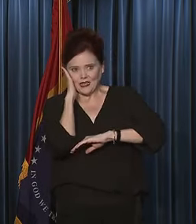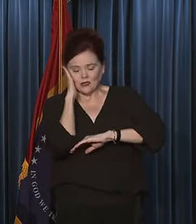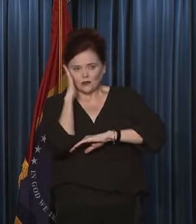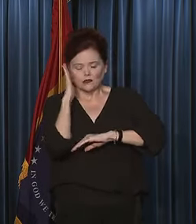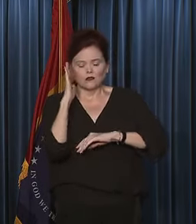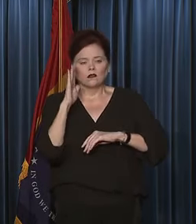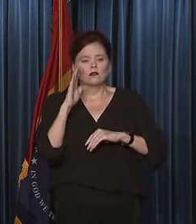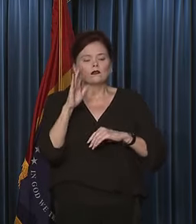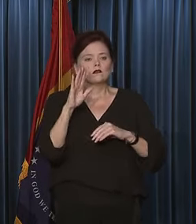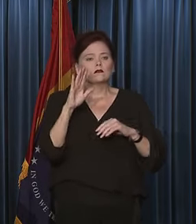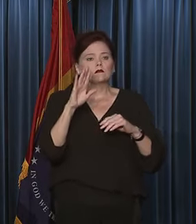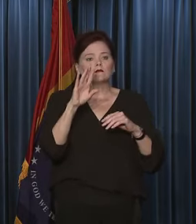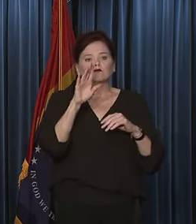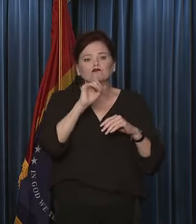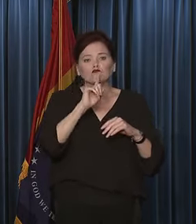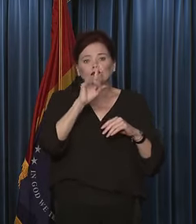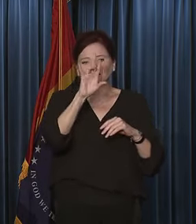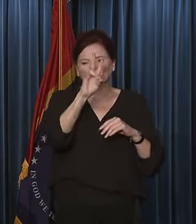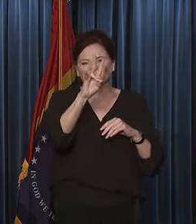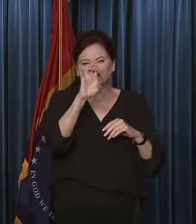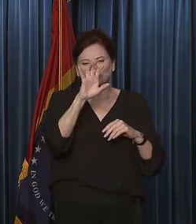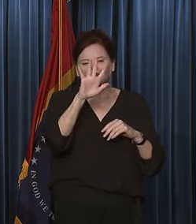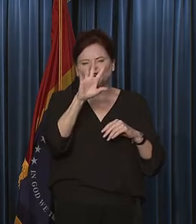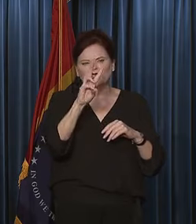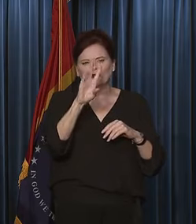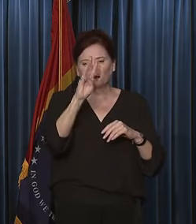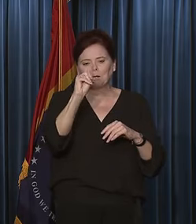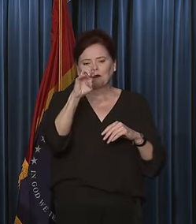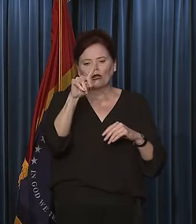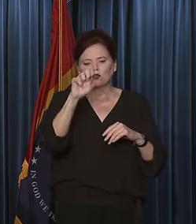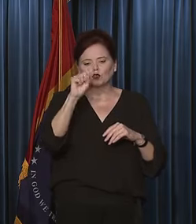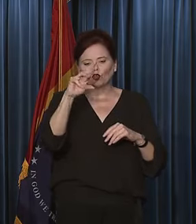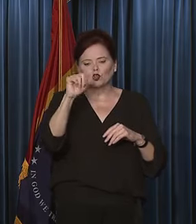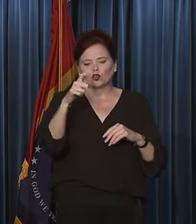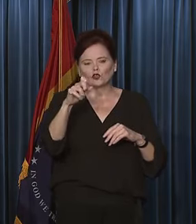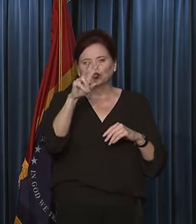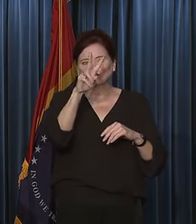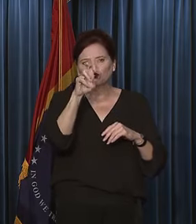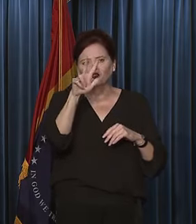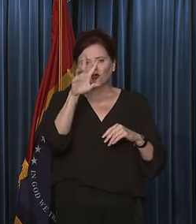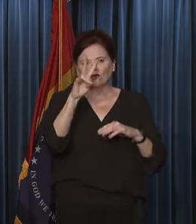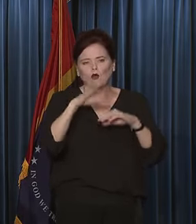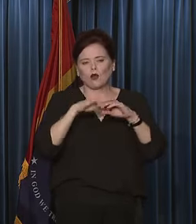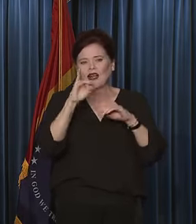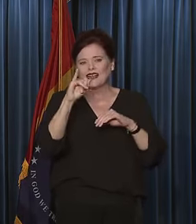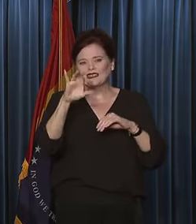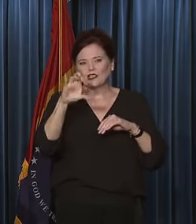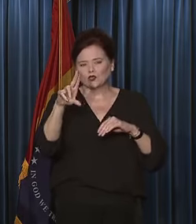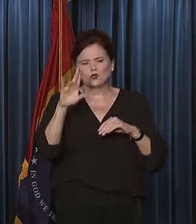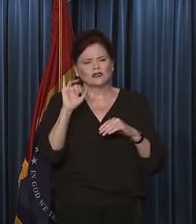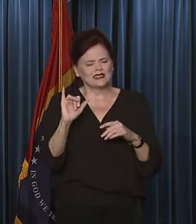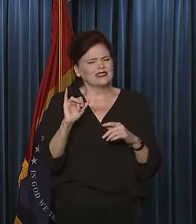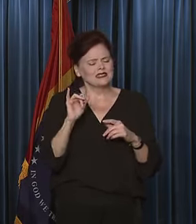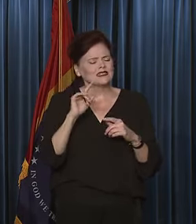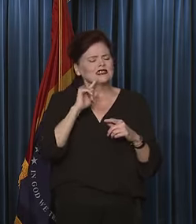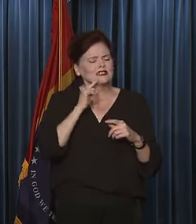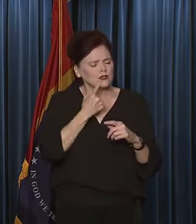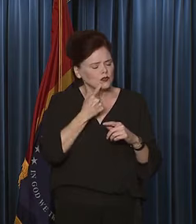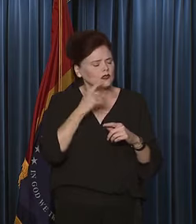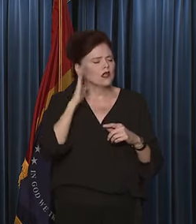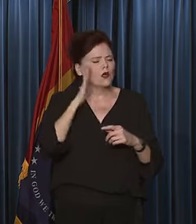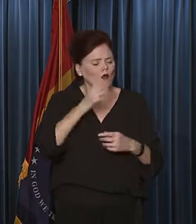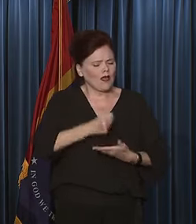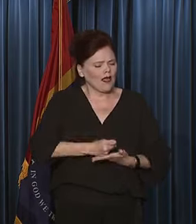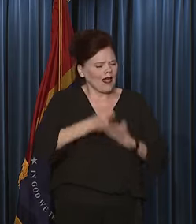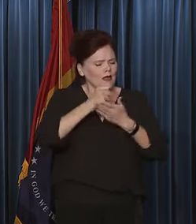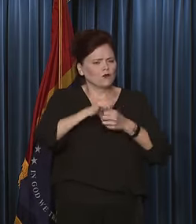that's 757 med-surg and 237 on the ICU side. So that's significant. That's going to relieve the pressure